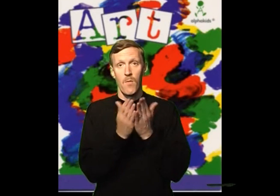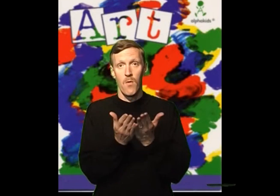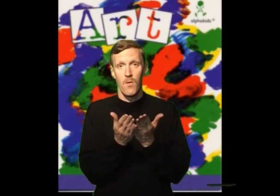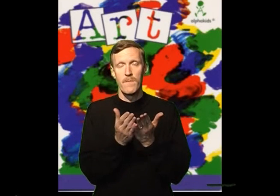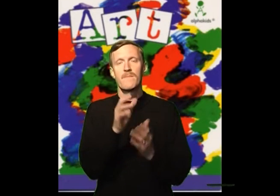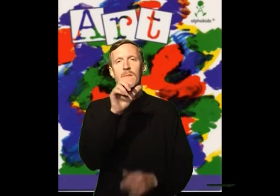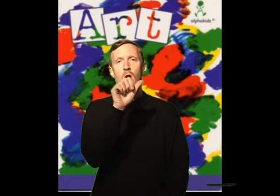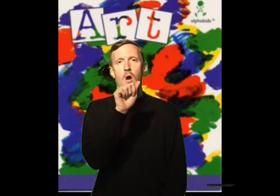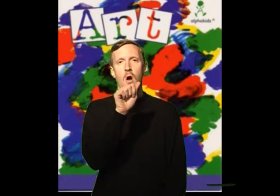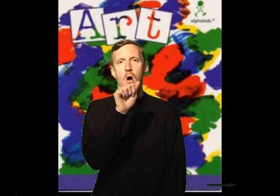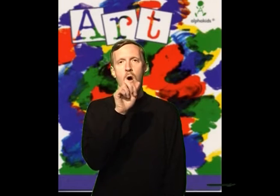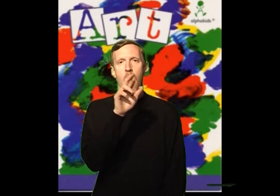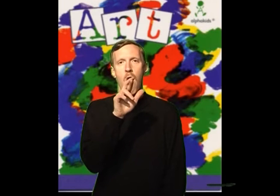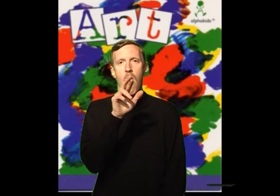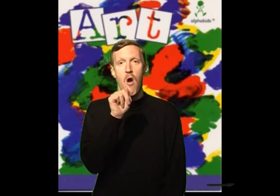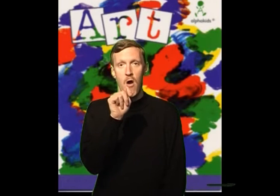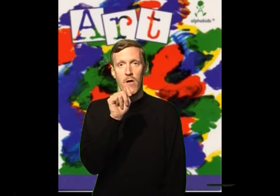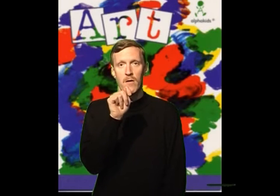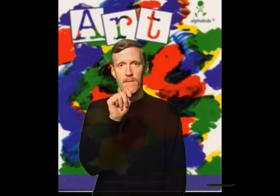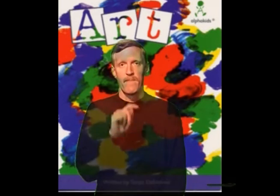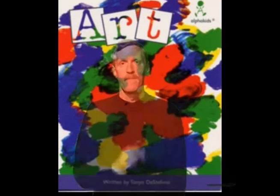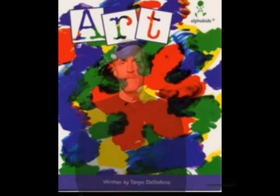The title of this book is Art.